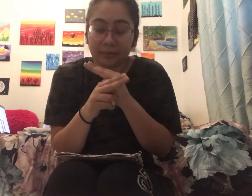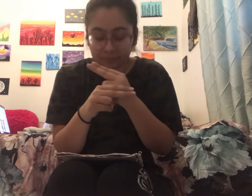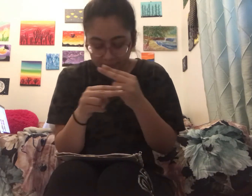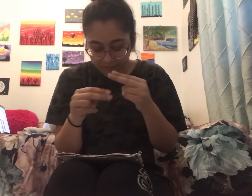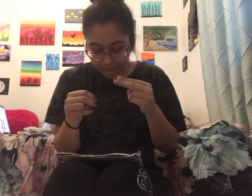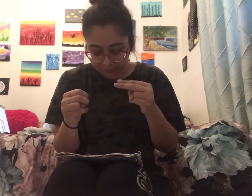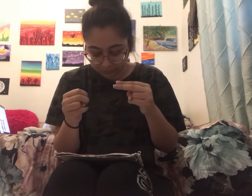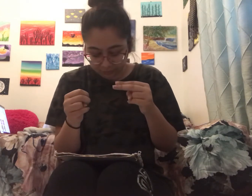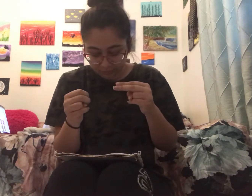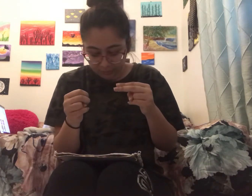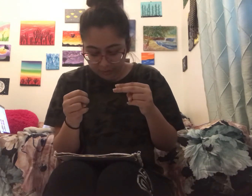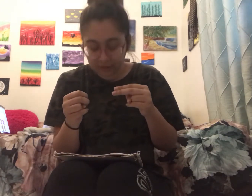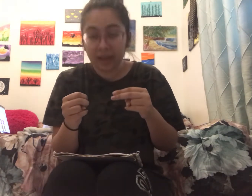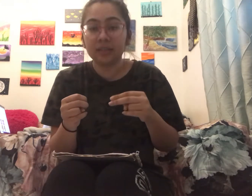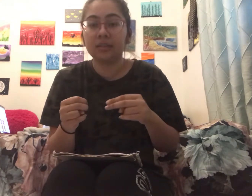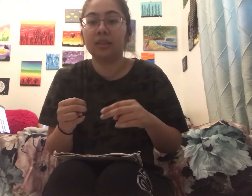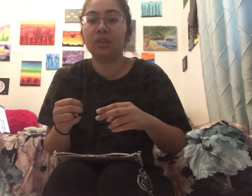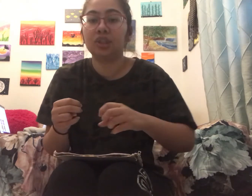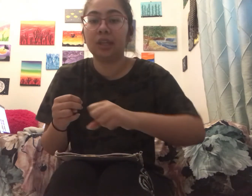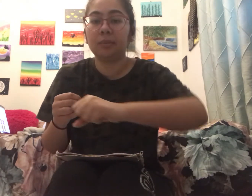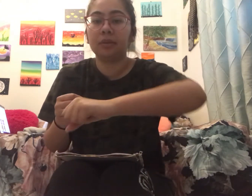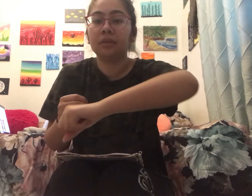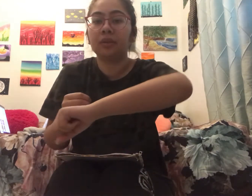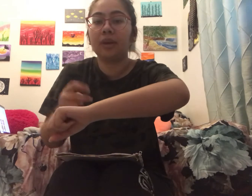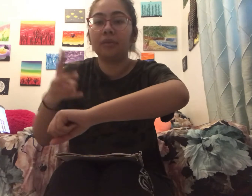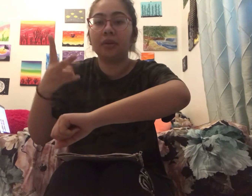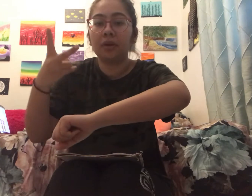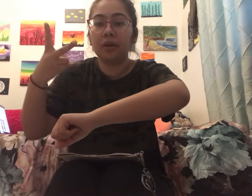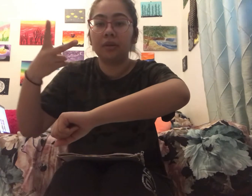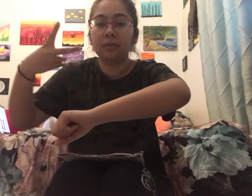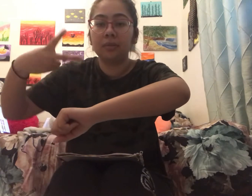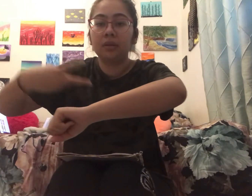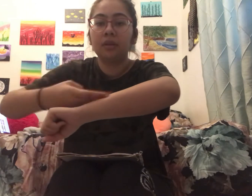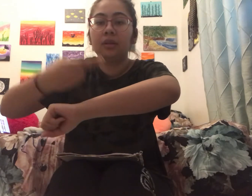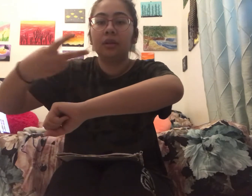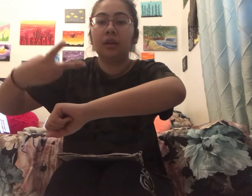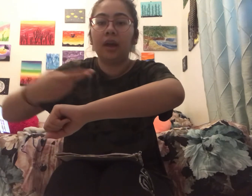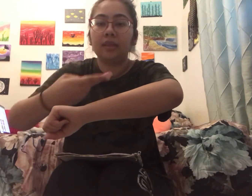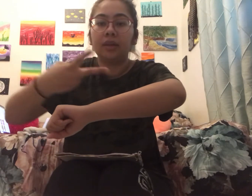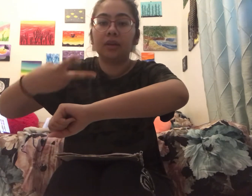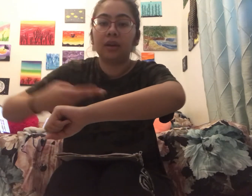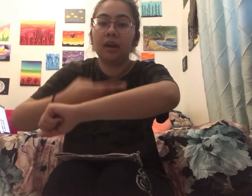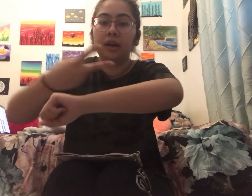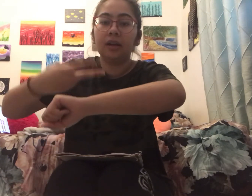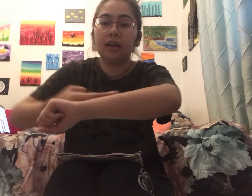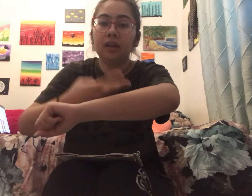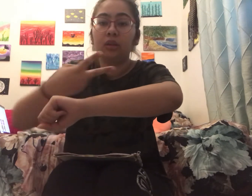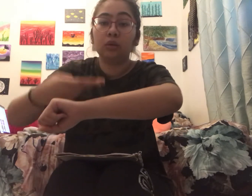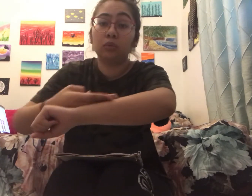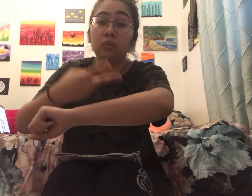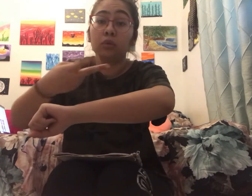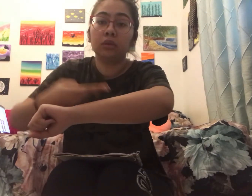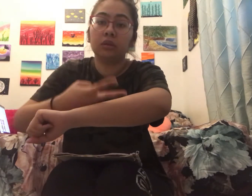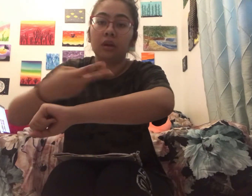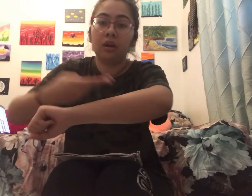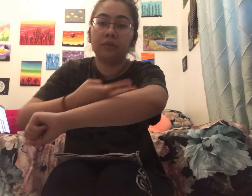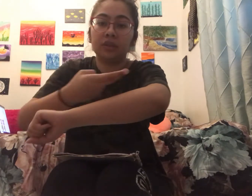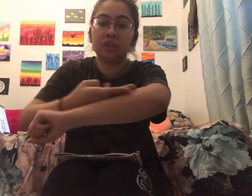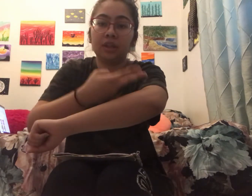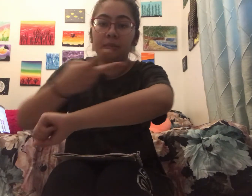next is sheep so you have your arm and then you're cutting the wool off the sheep